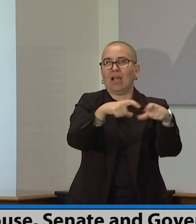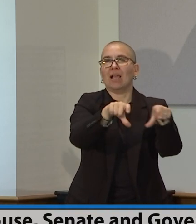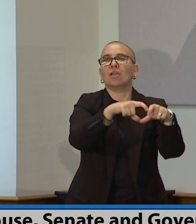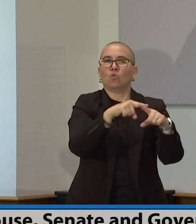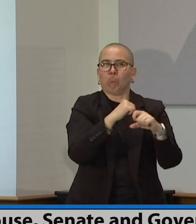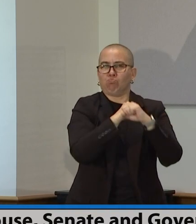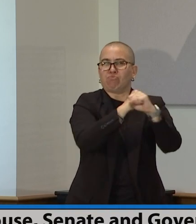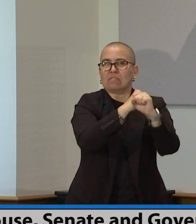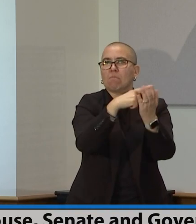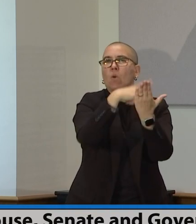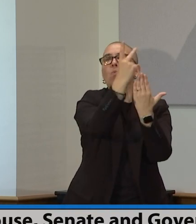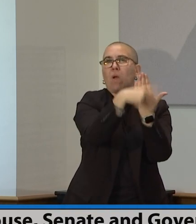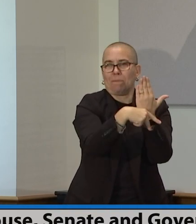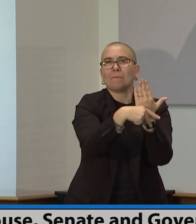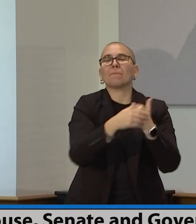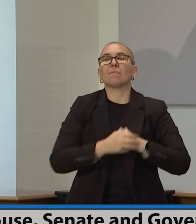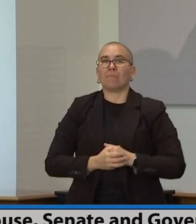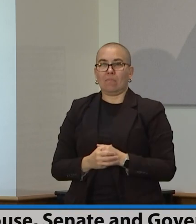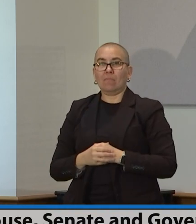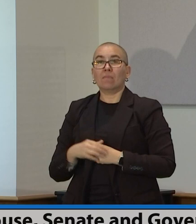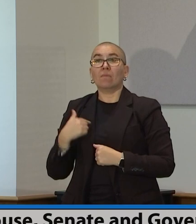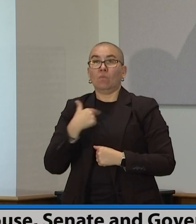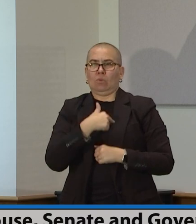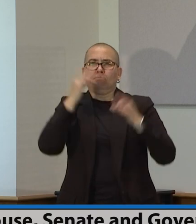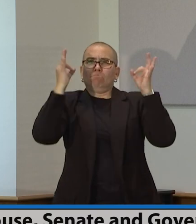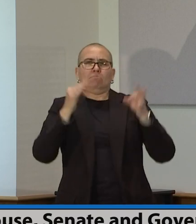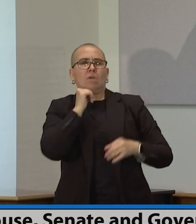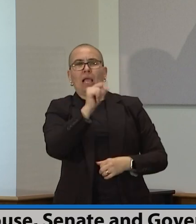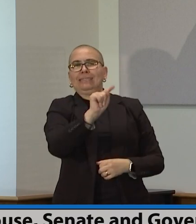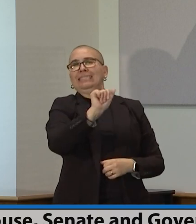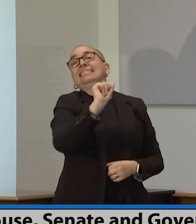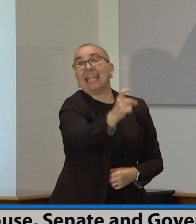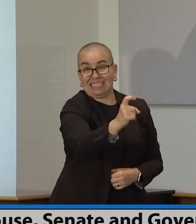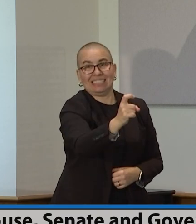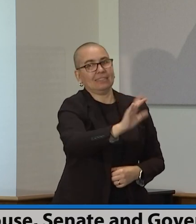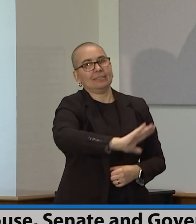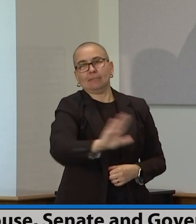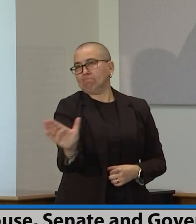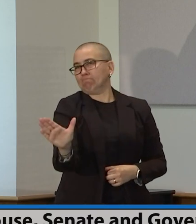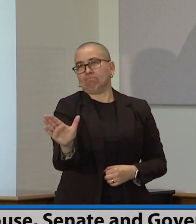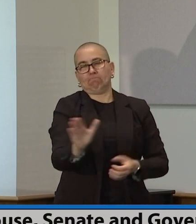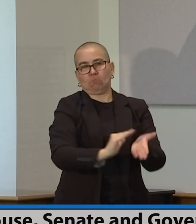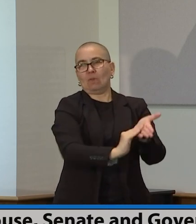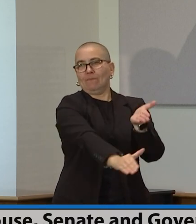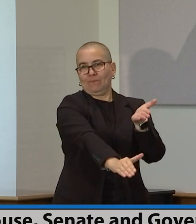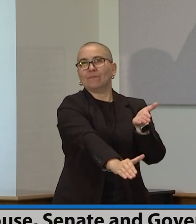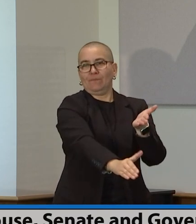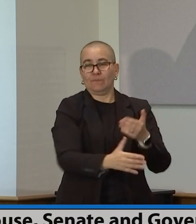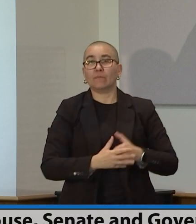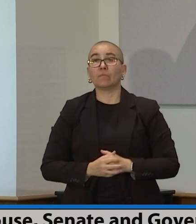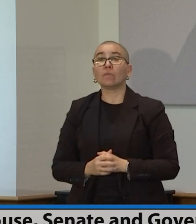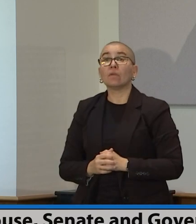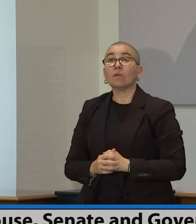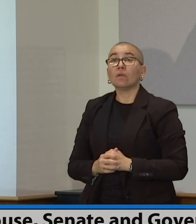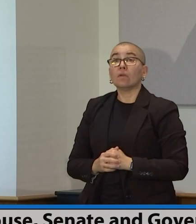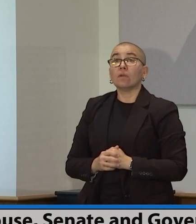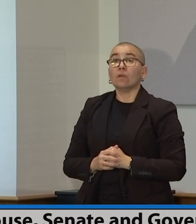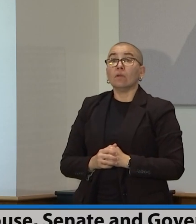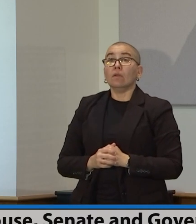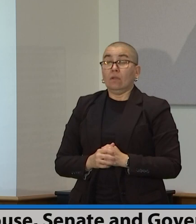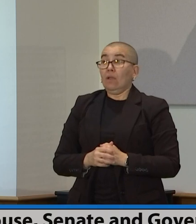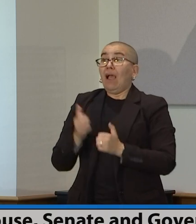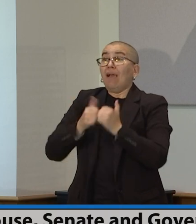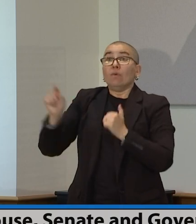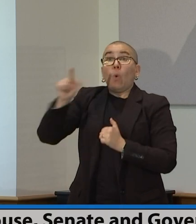big win, but we also acknowledge that all of those people that needed that unemployment insurance that shouldn't be taxed either. So we, it,